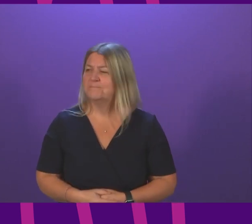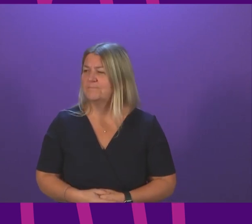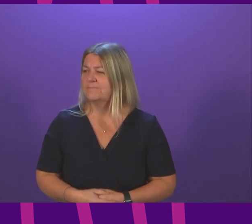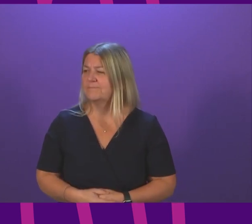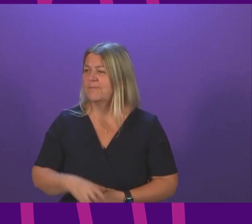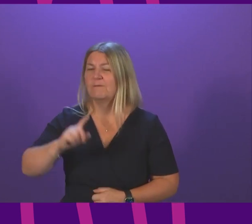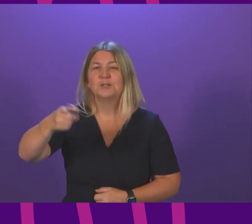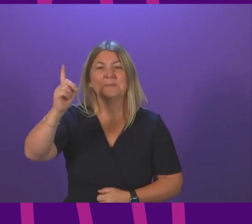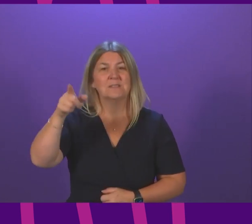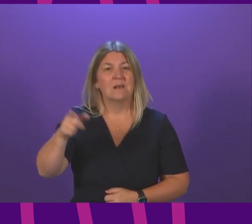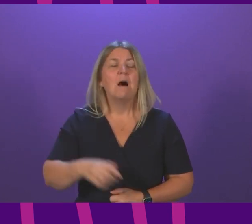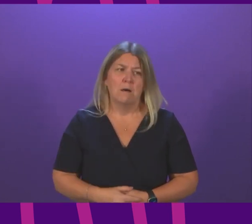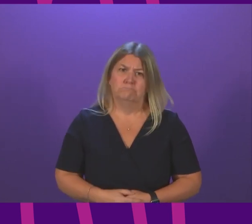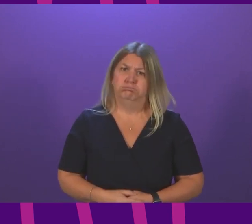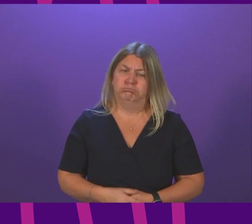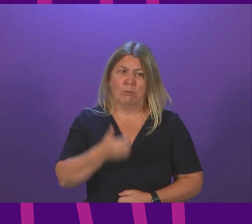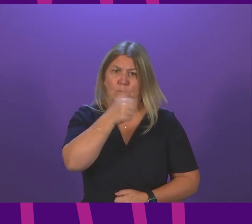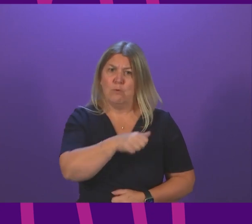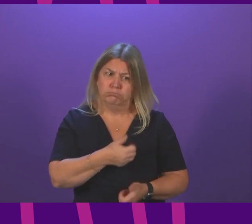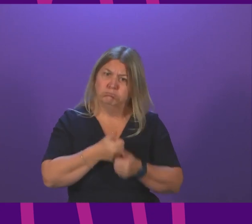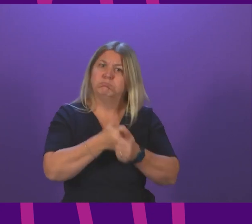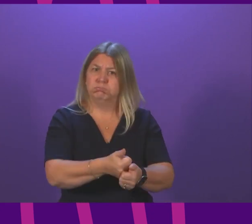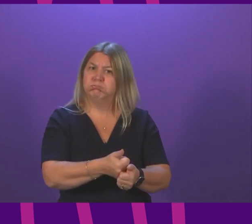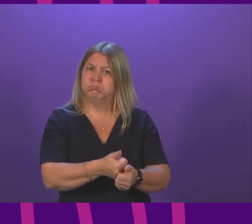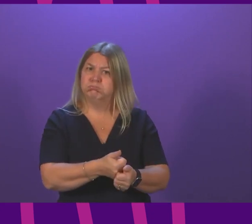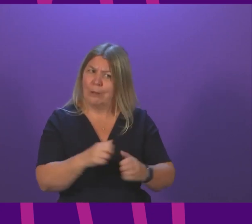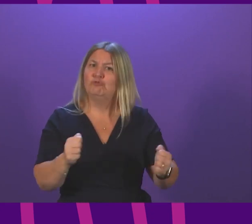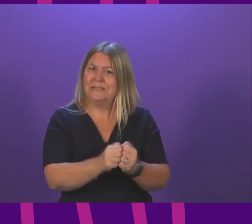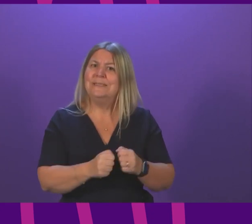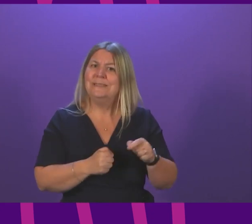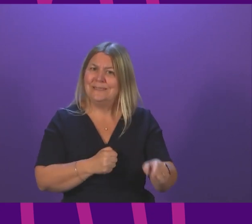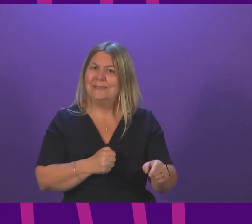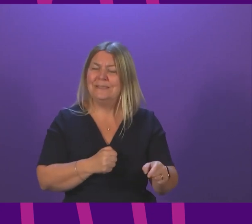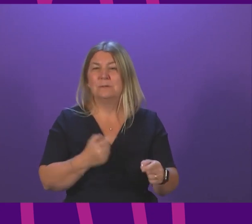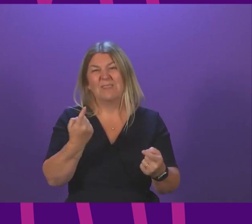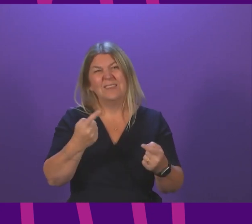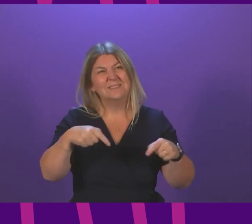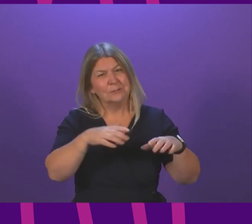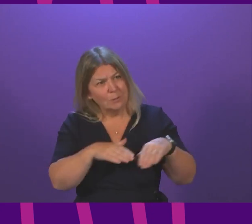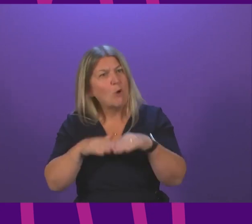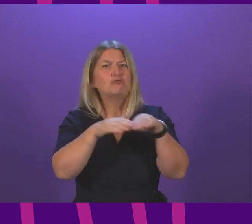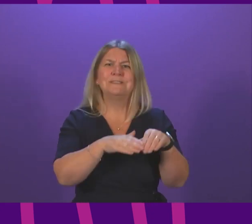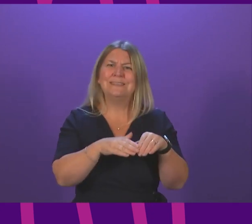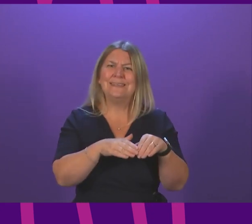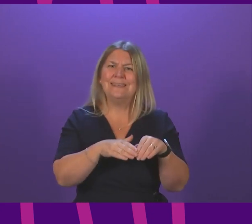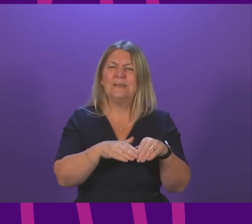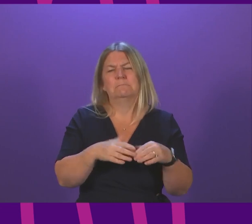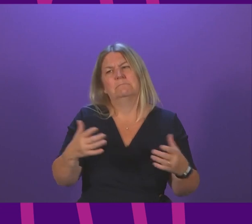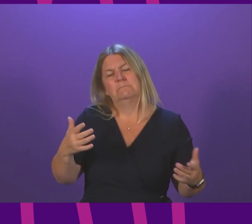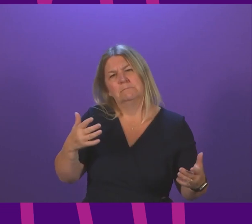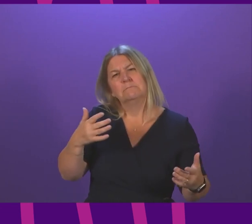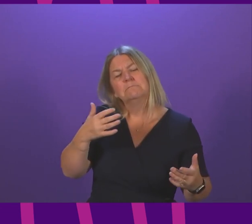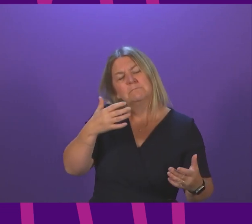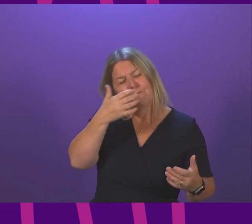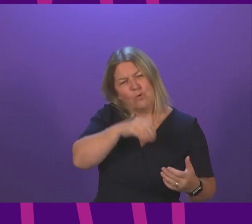yes I do I mean obviously as part of the cut and thrust of democracy and political debate I disagree and